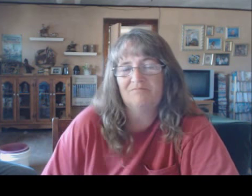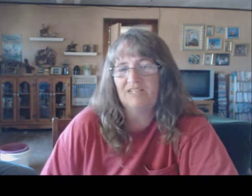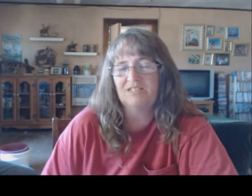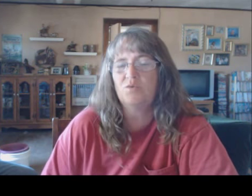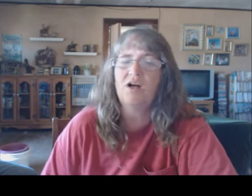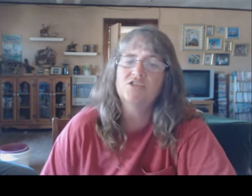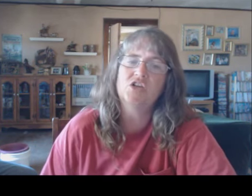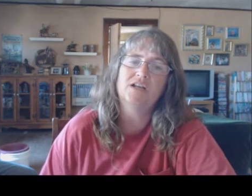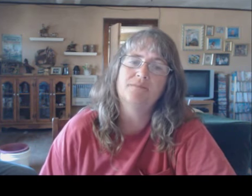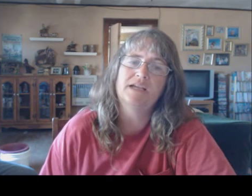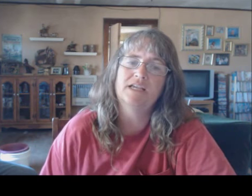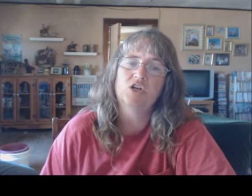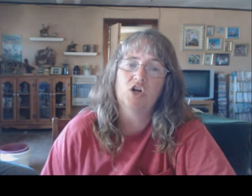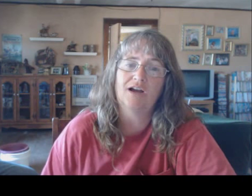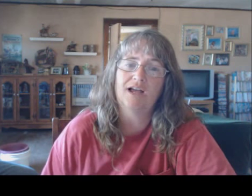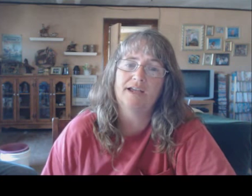And he says... I was trying to make it cry.